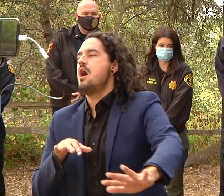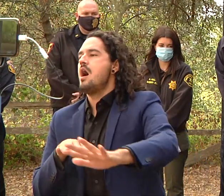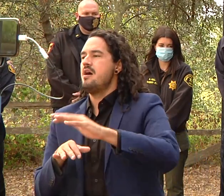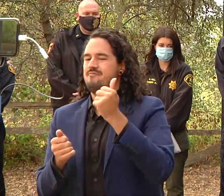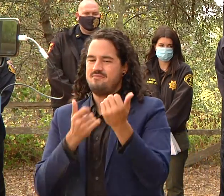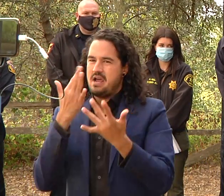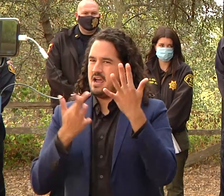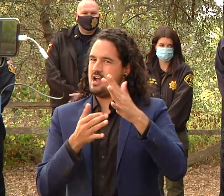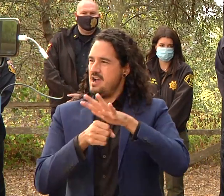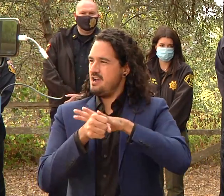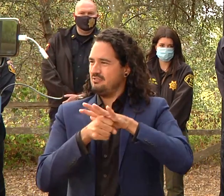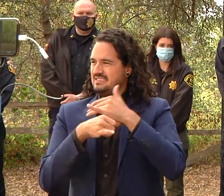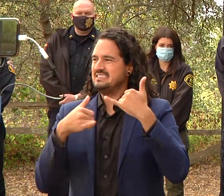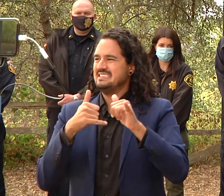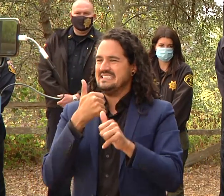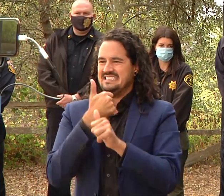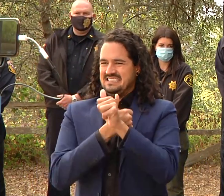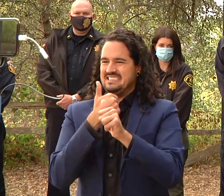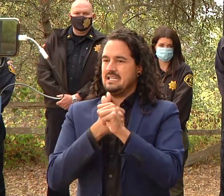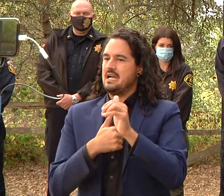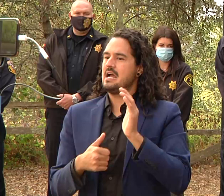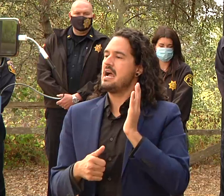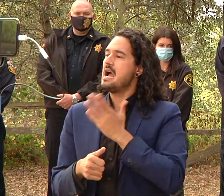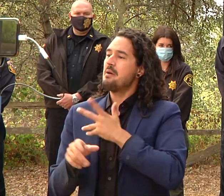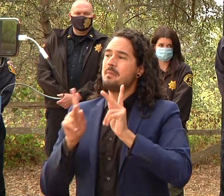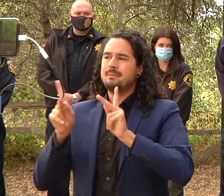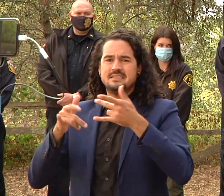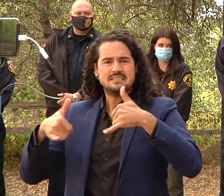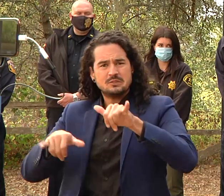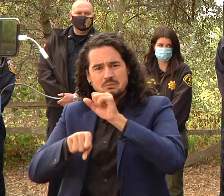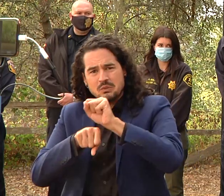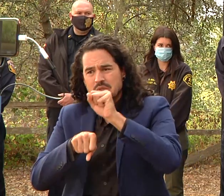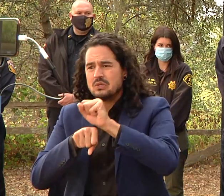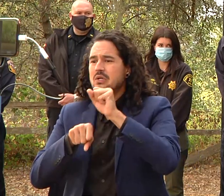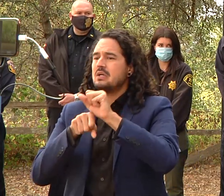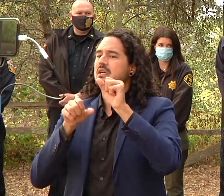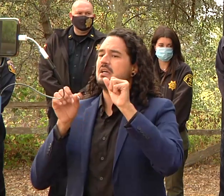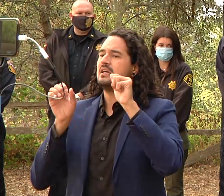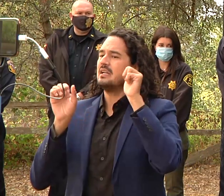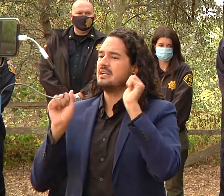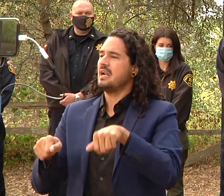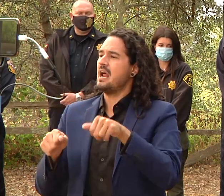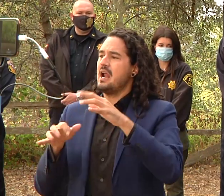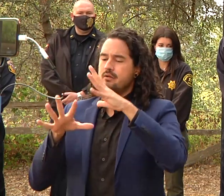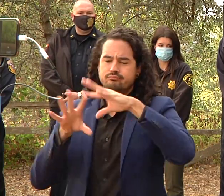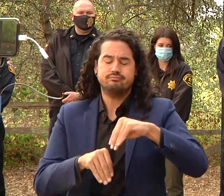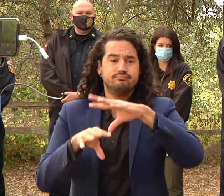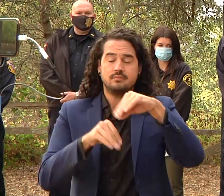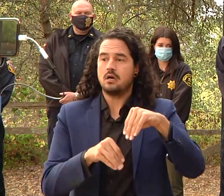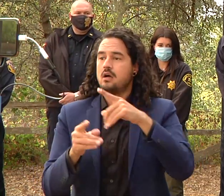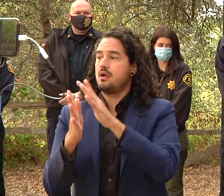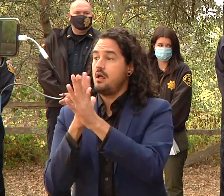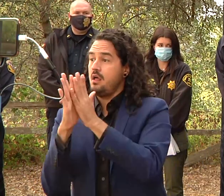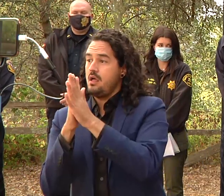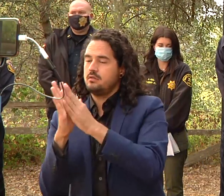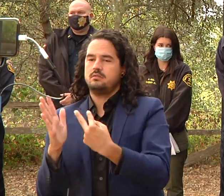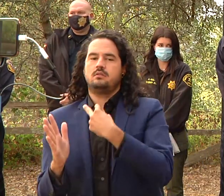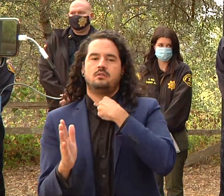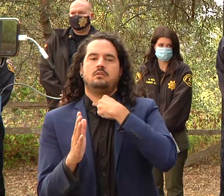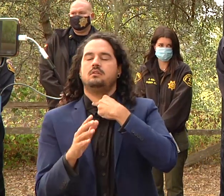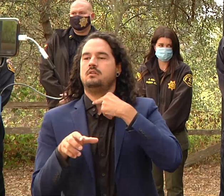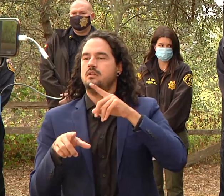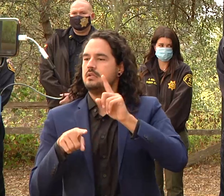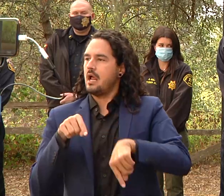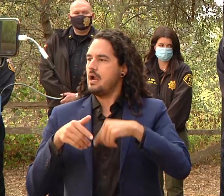the effectiveness of our crews in continuing to extinguish and suppress the fire so we look at that very carefully we do not take that